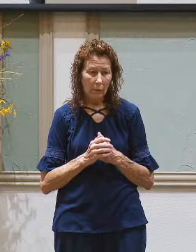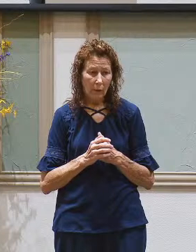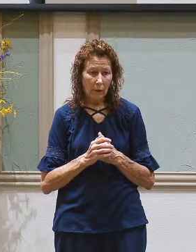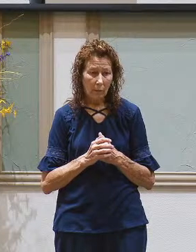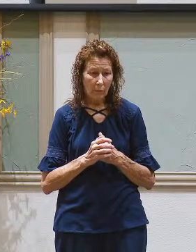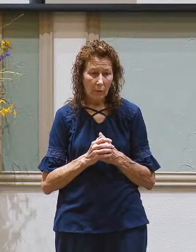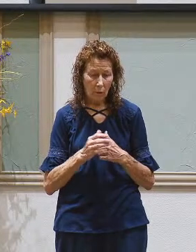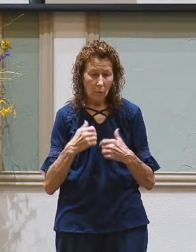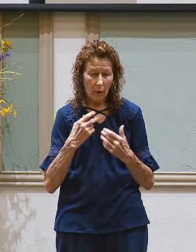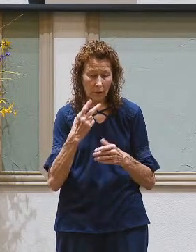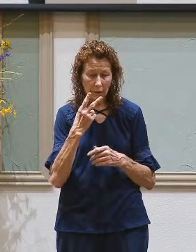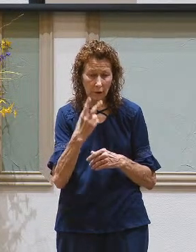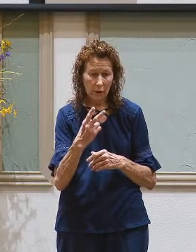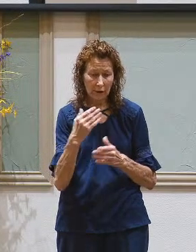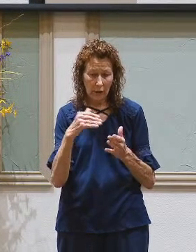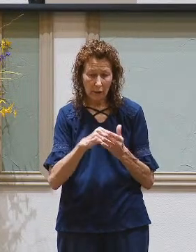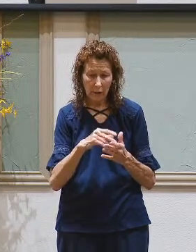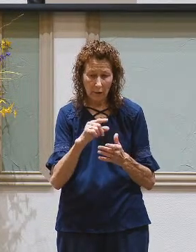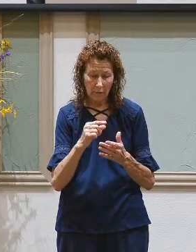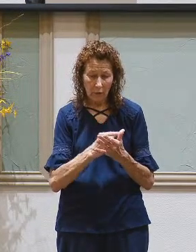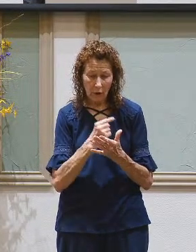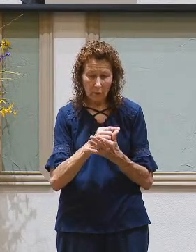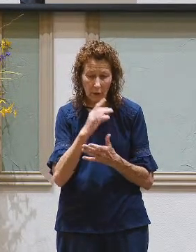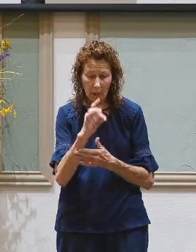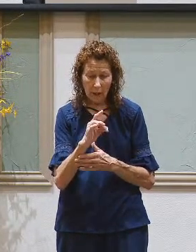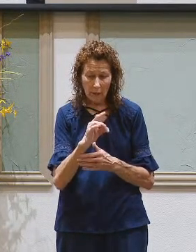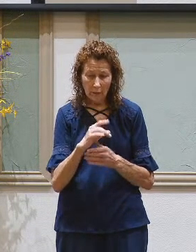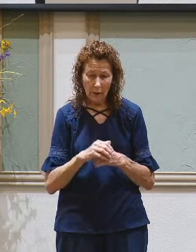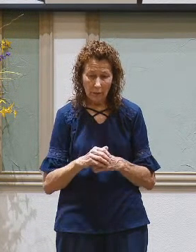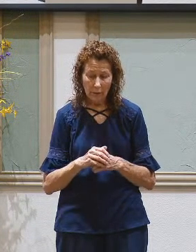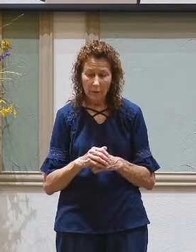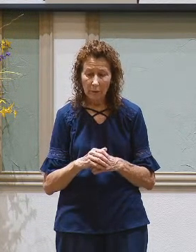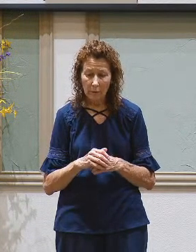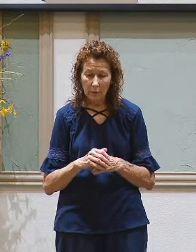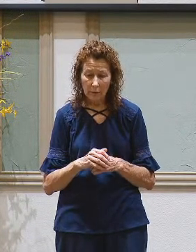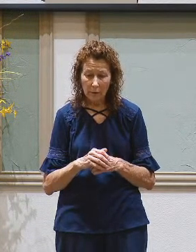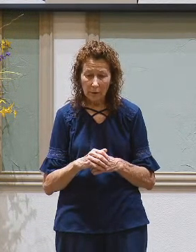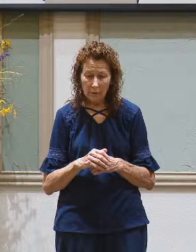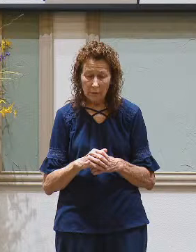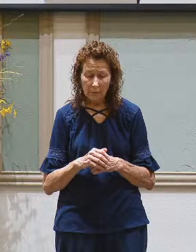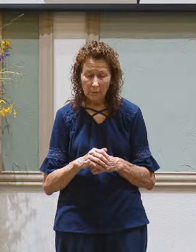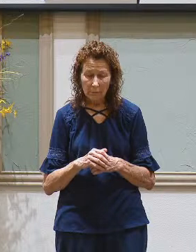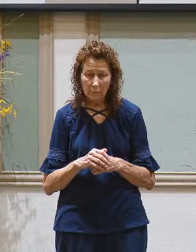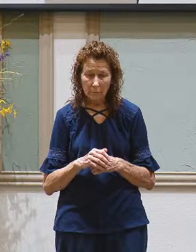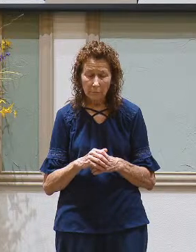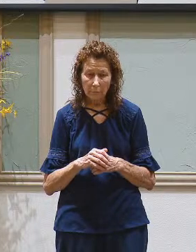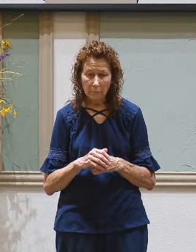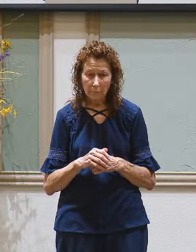I want us to look again at verse 8 this time from the message it's paraphrase but I really like it